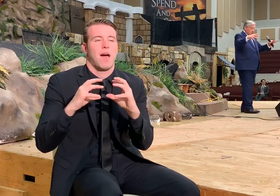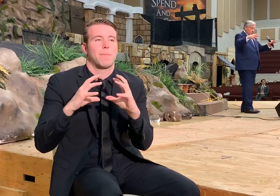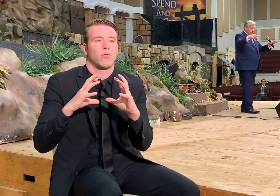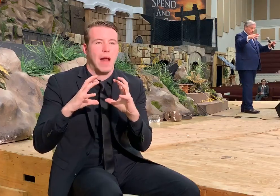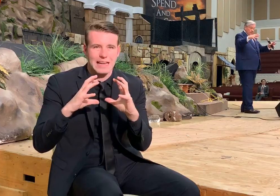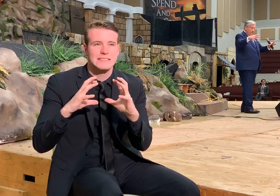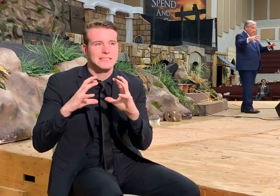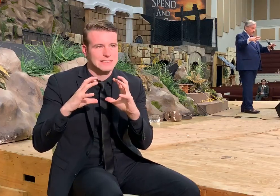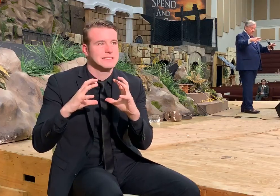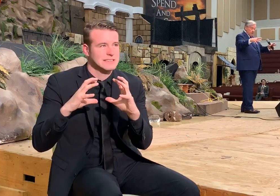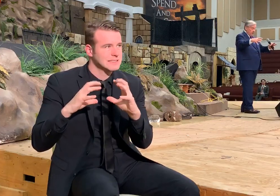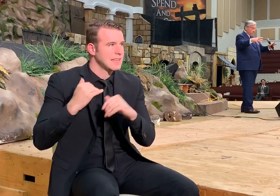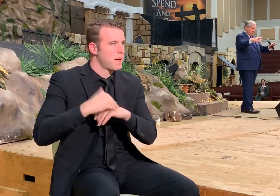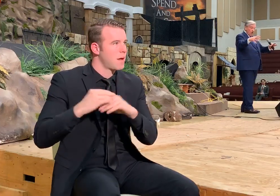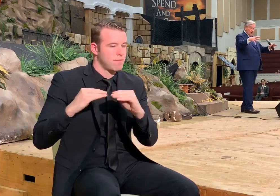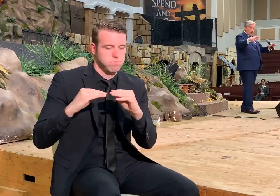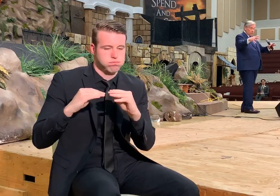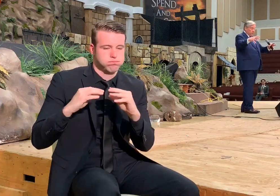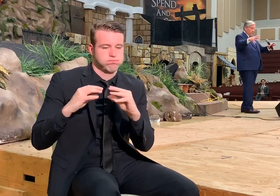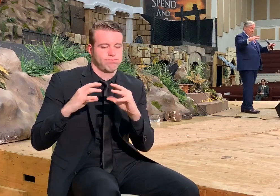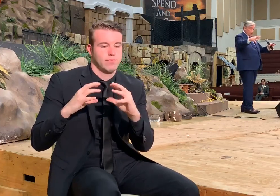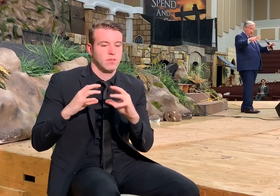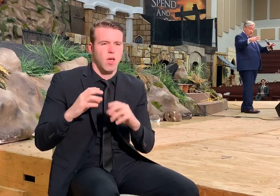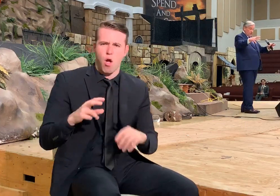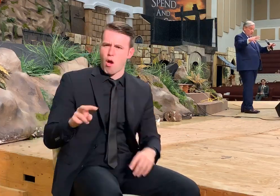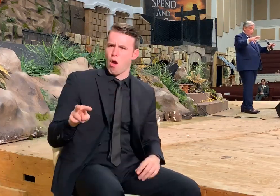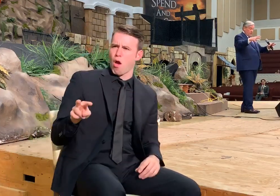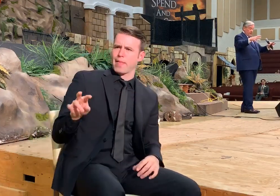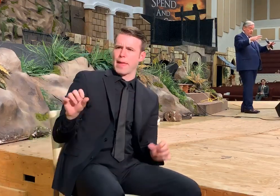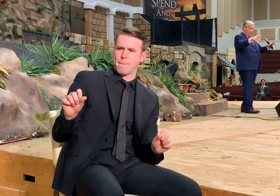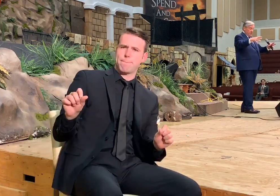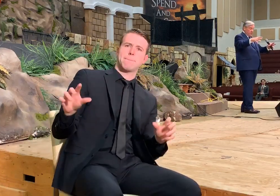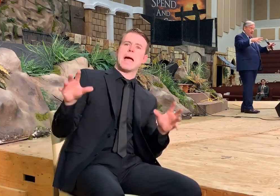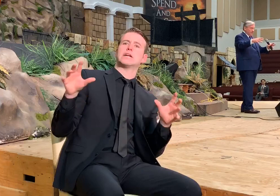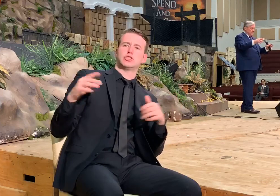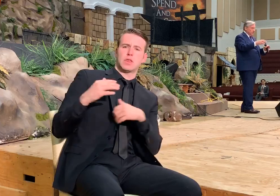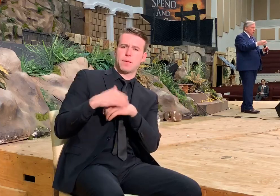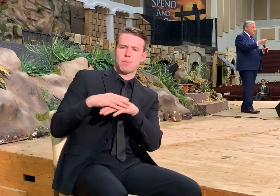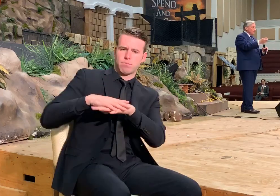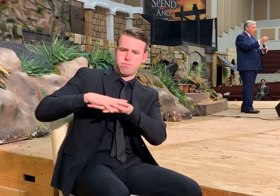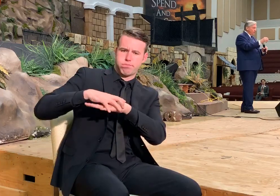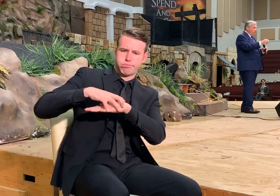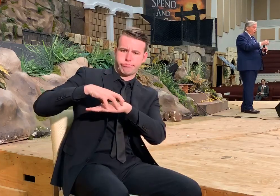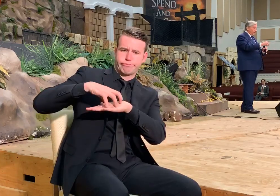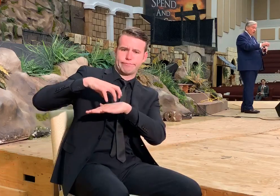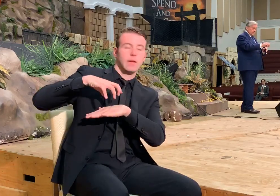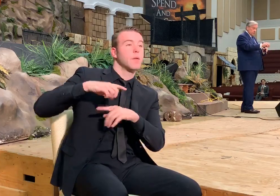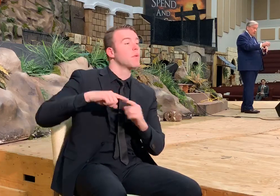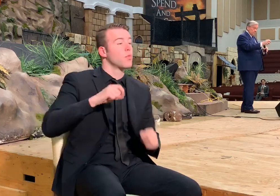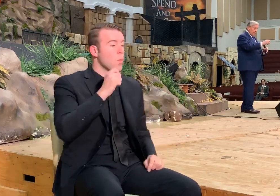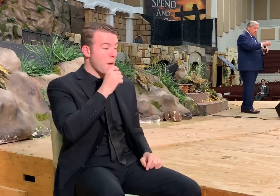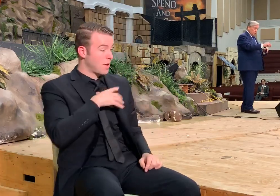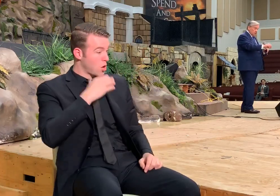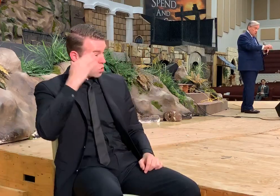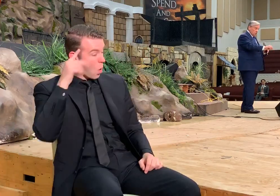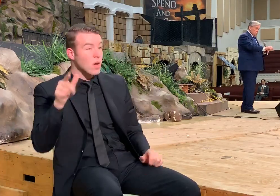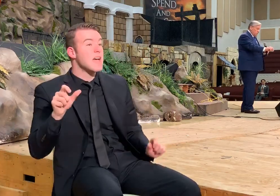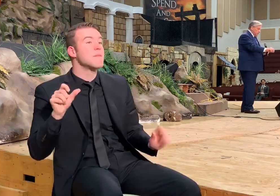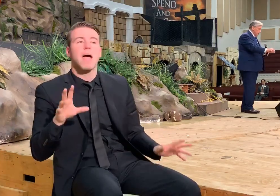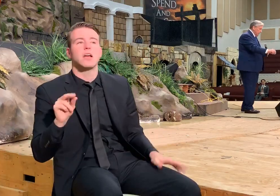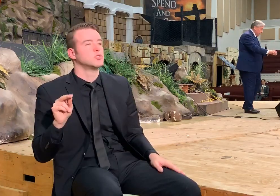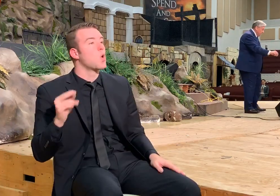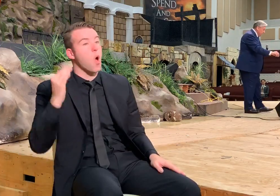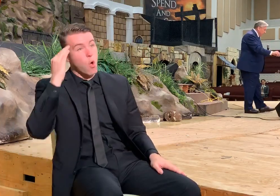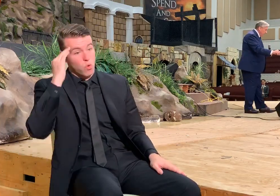rise. And people say, behold the magic that the bread is rising. But the woman knows it's not magic. She